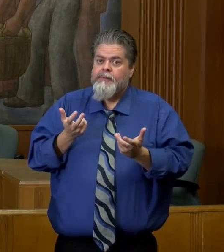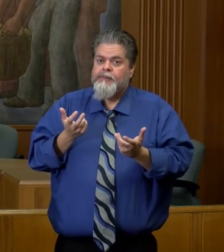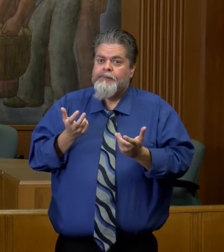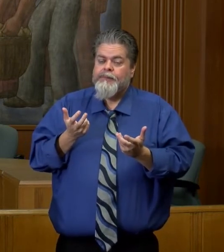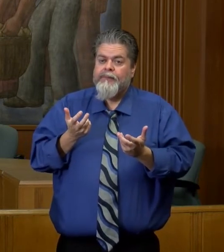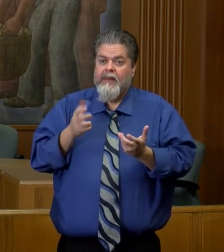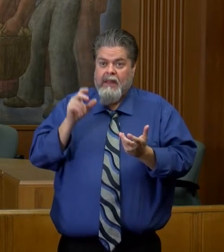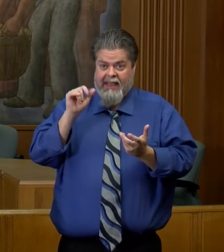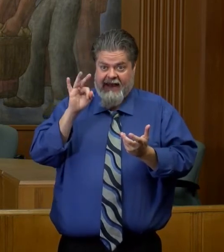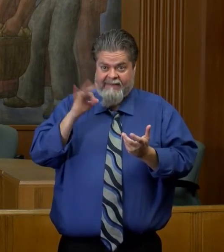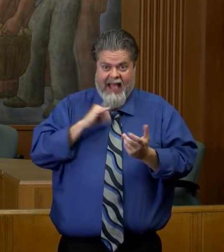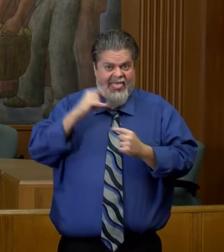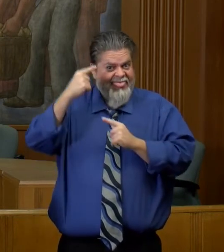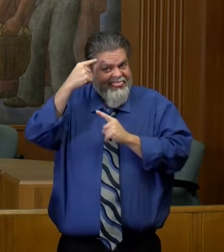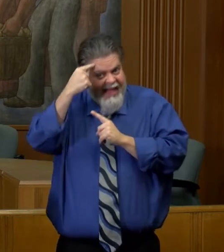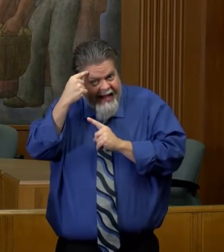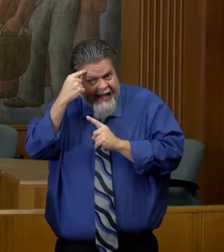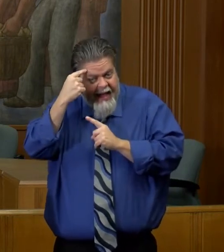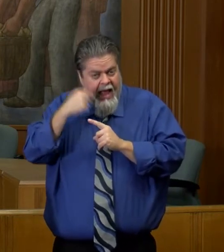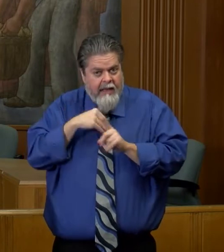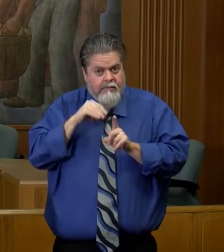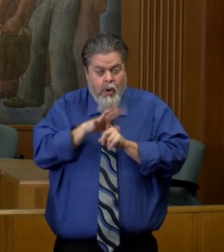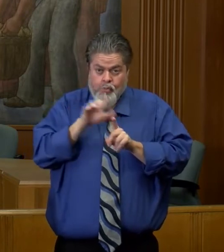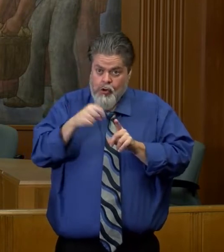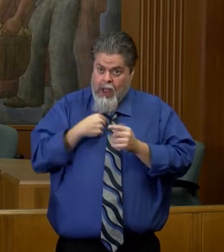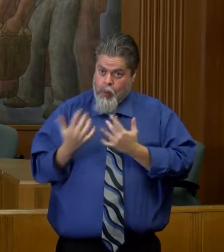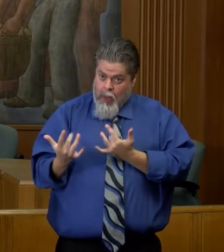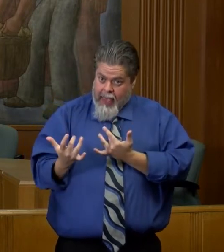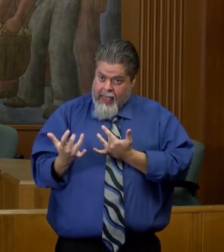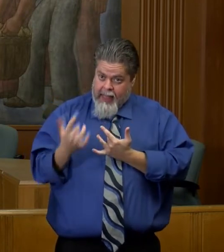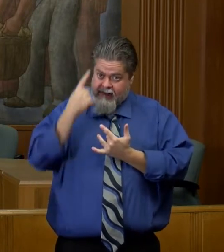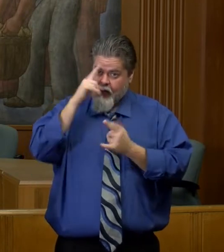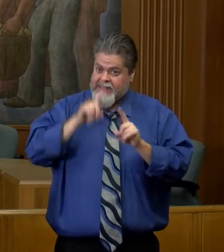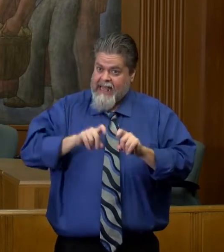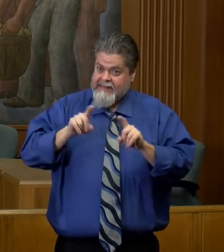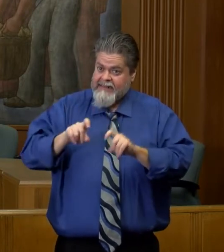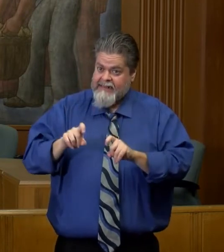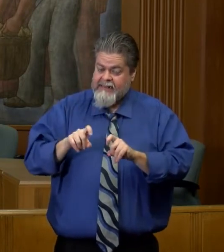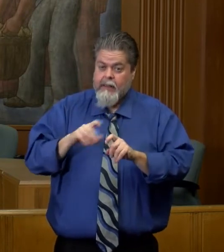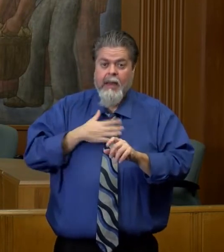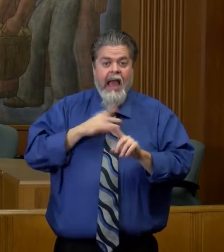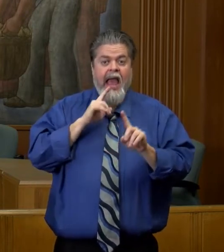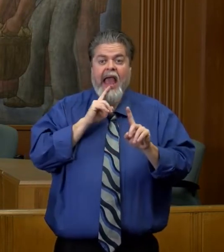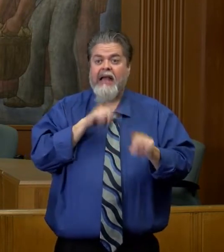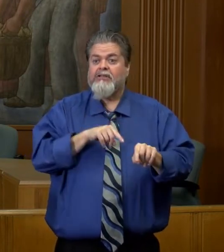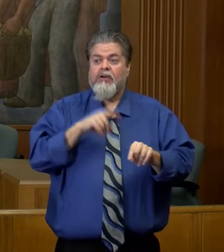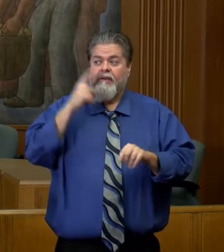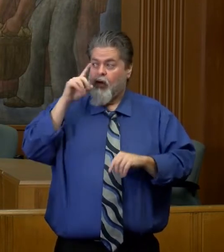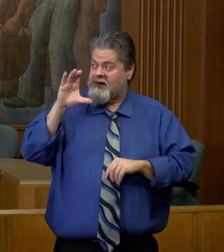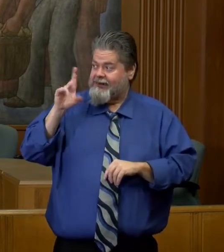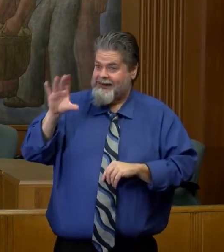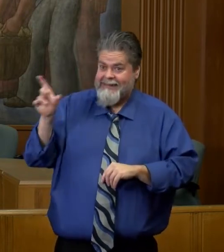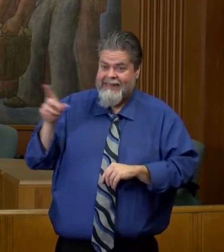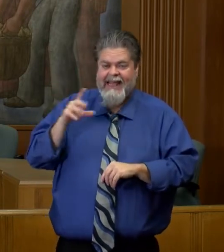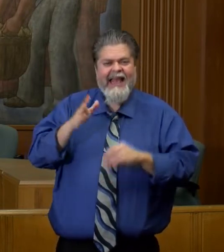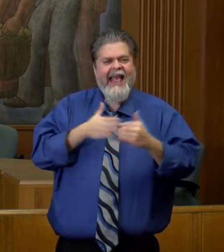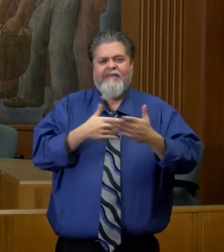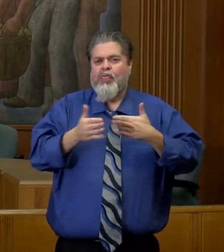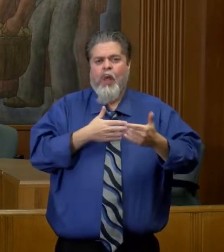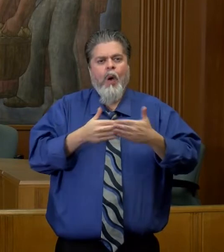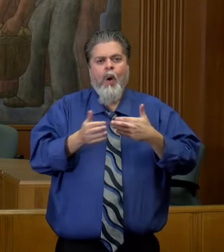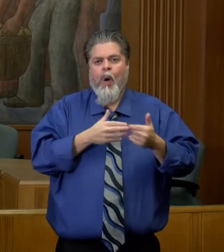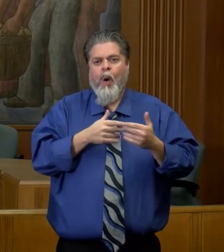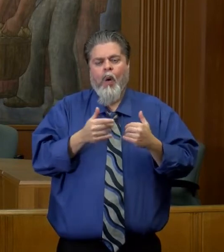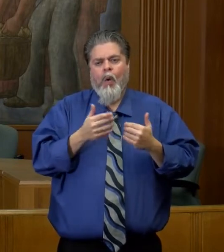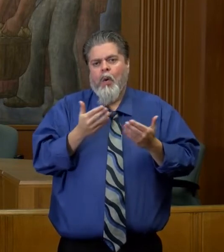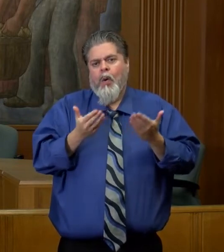of if I think I might have been exposed, should I wait a while before I get tested? And the answer to that for the CDC is, even though it may